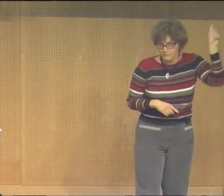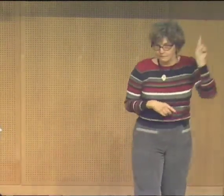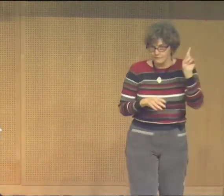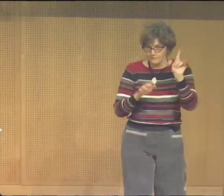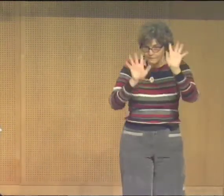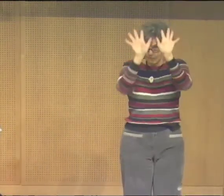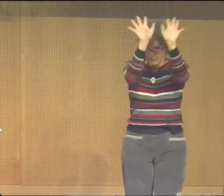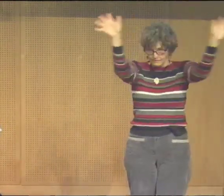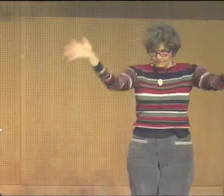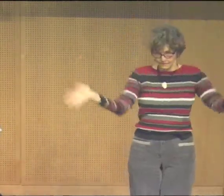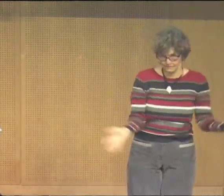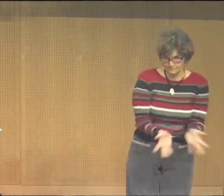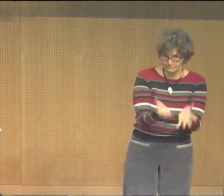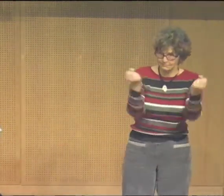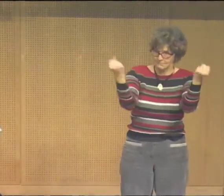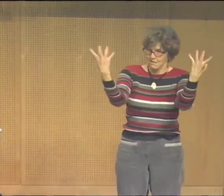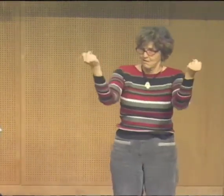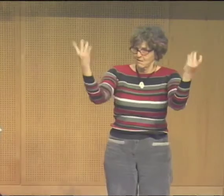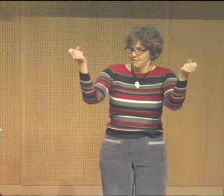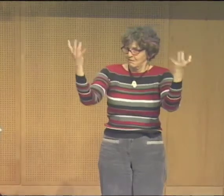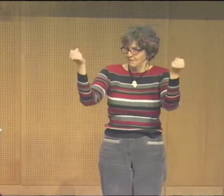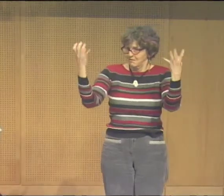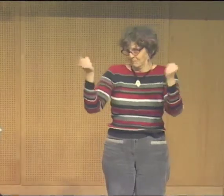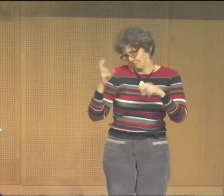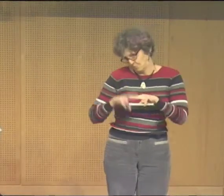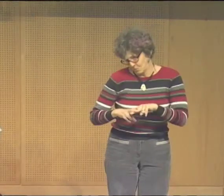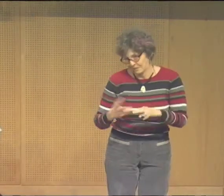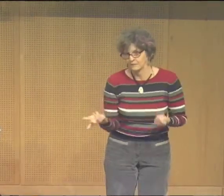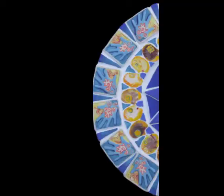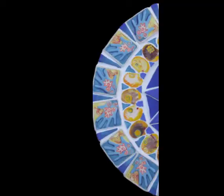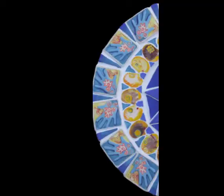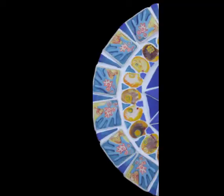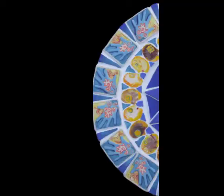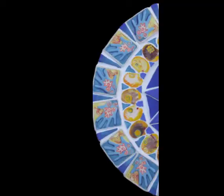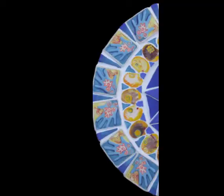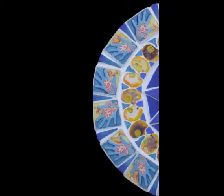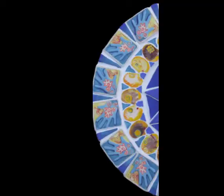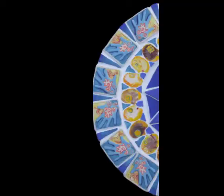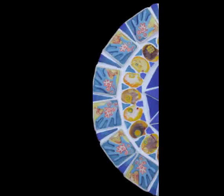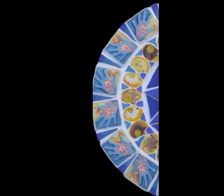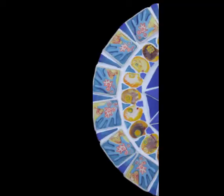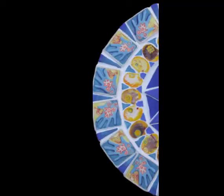surrounding images are all images related to hand and